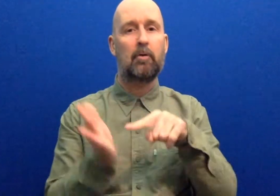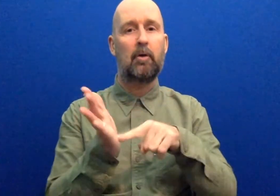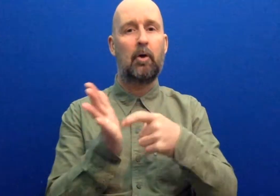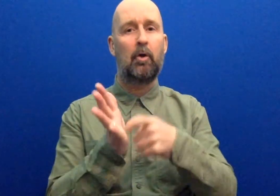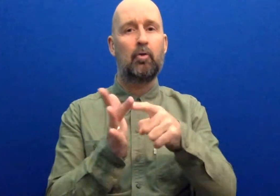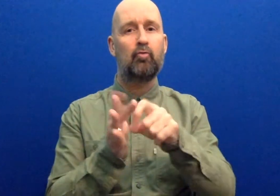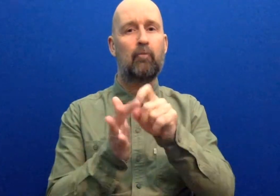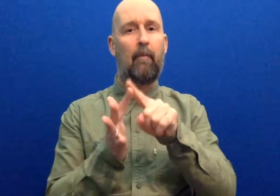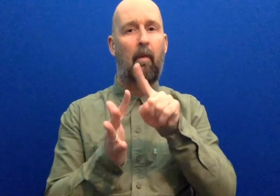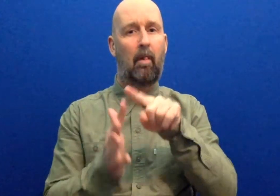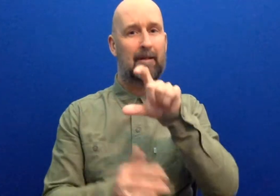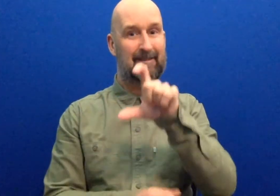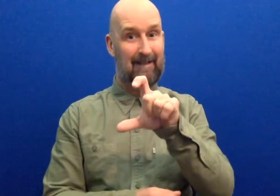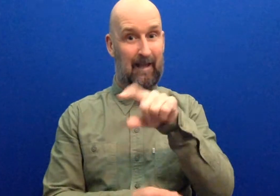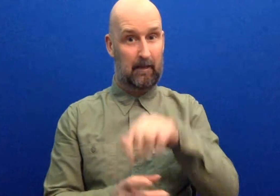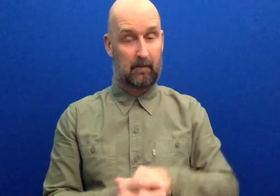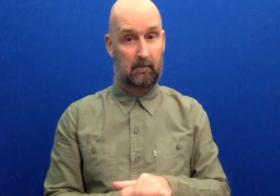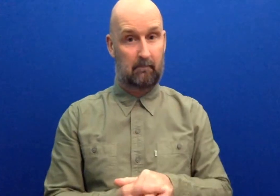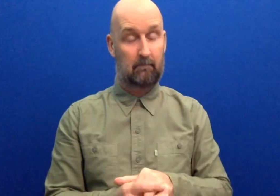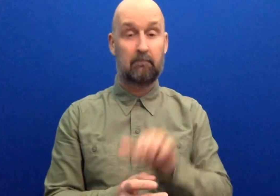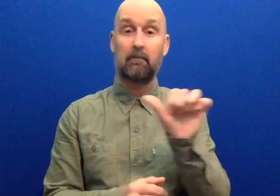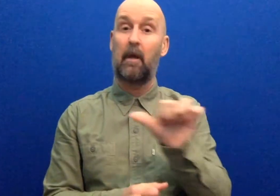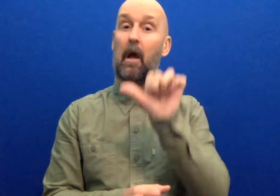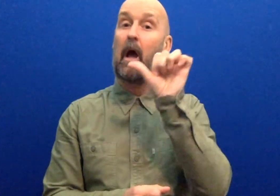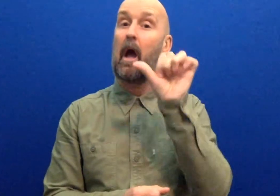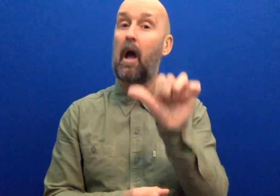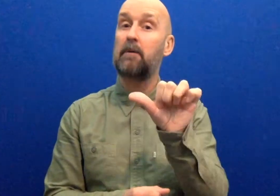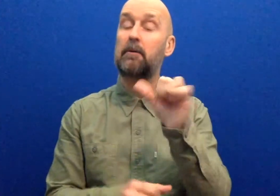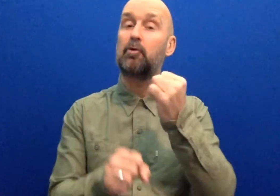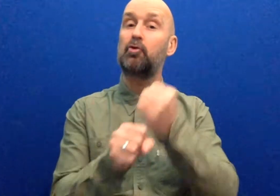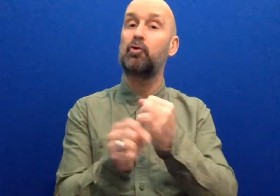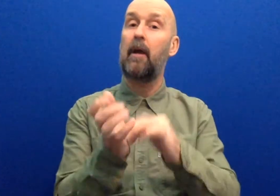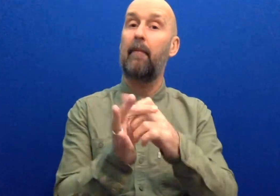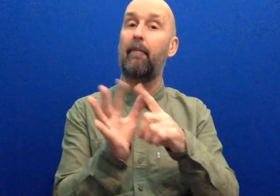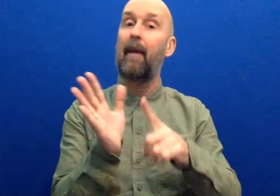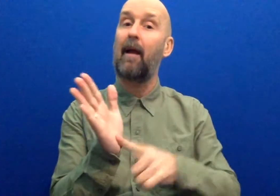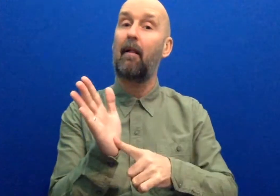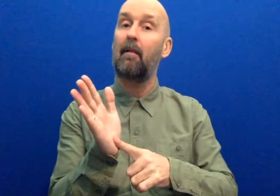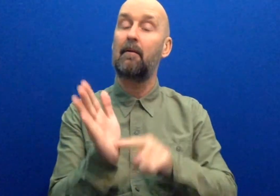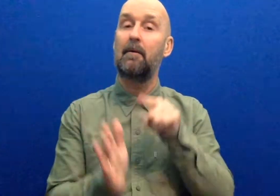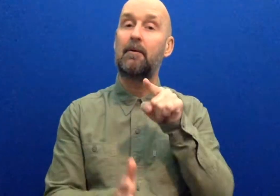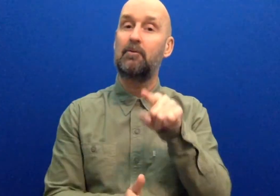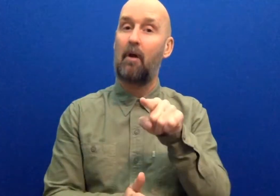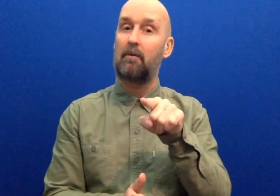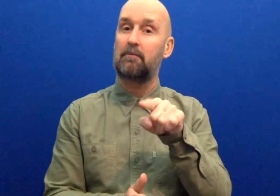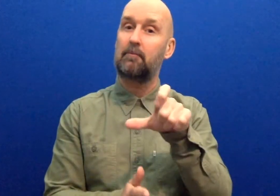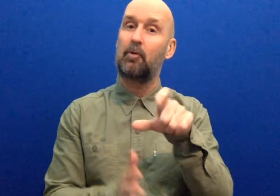at gmail.com.